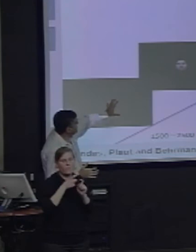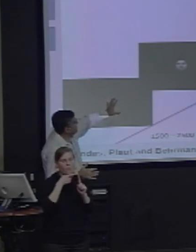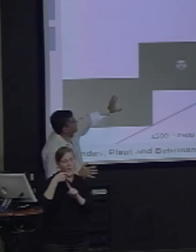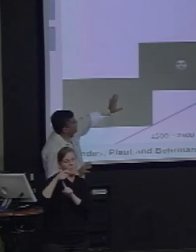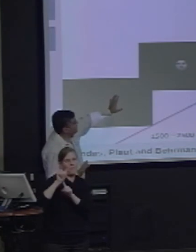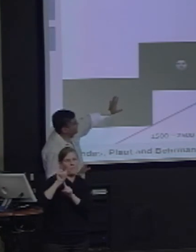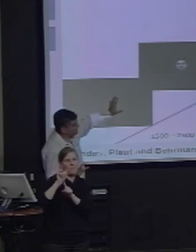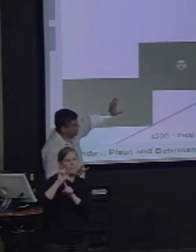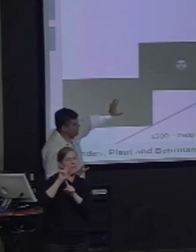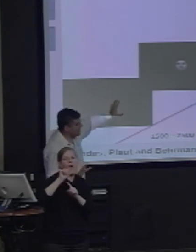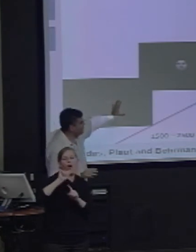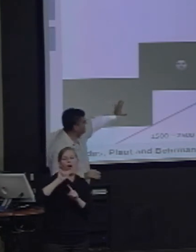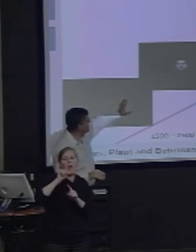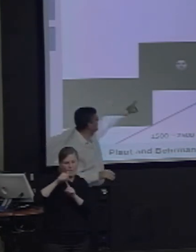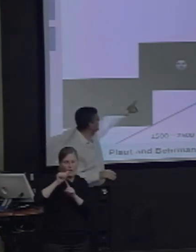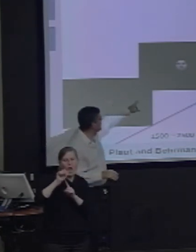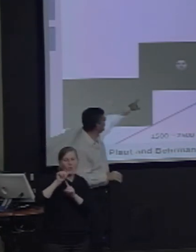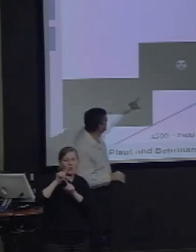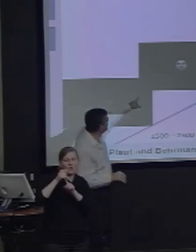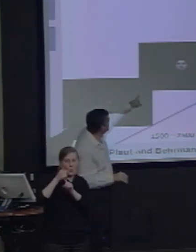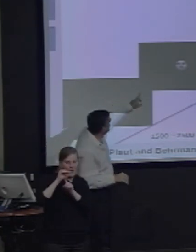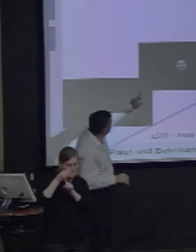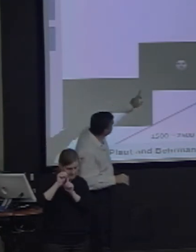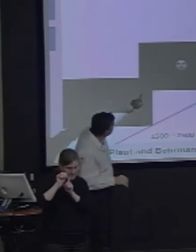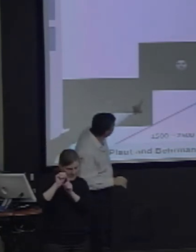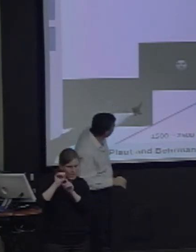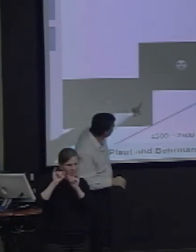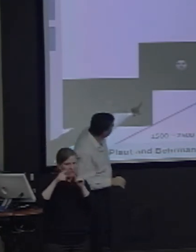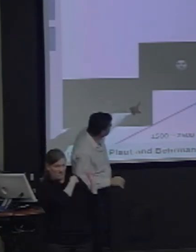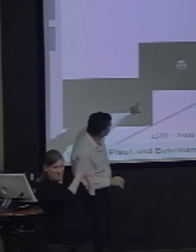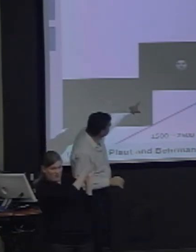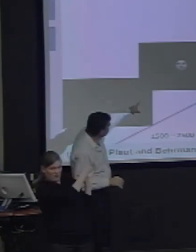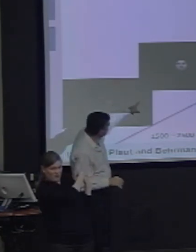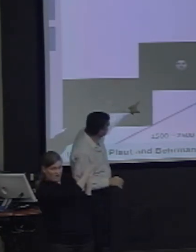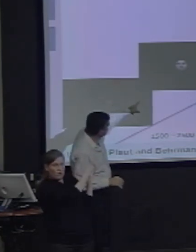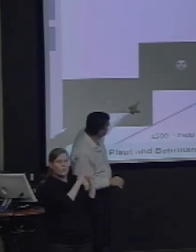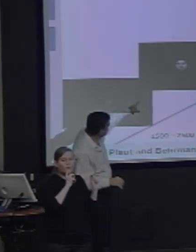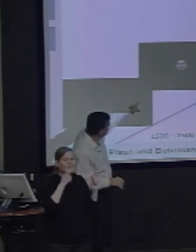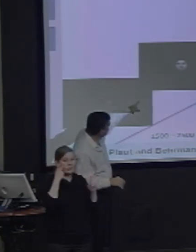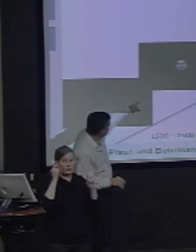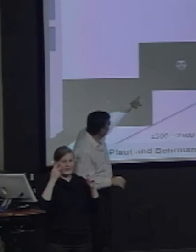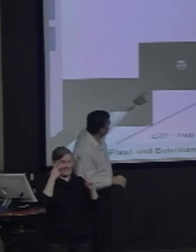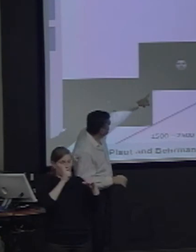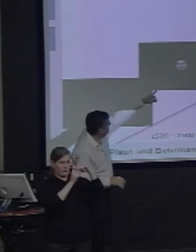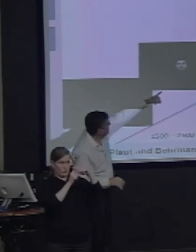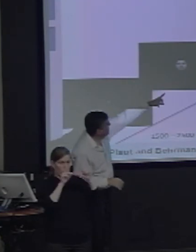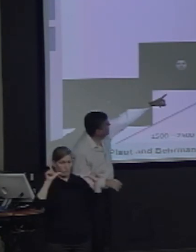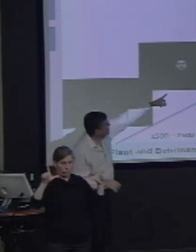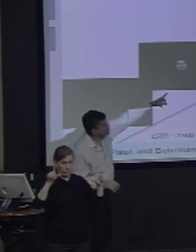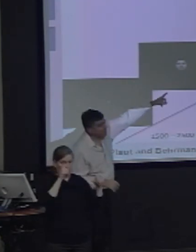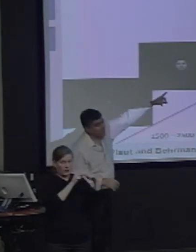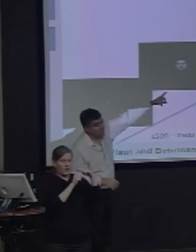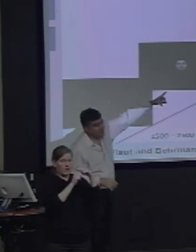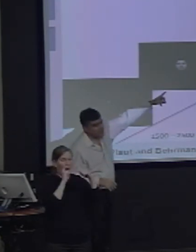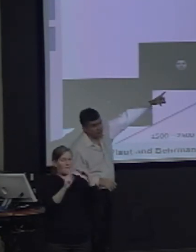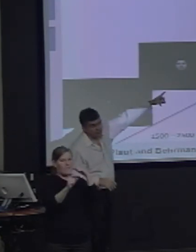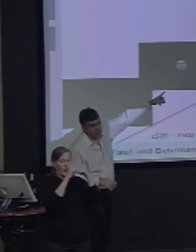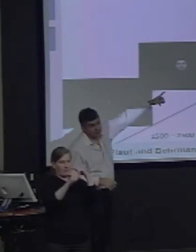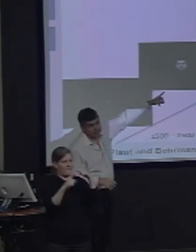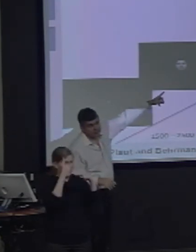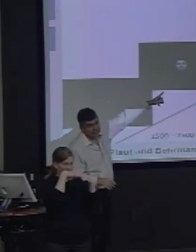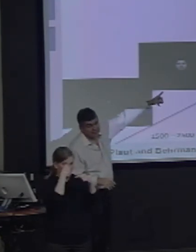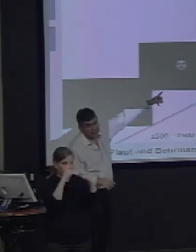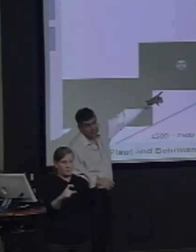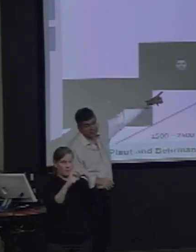In this paradigm, although the same basic finding holds, we present a face centrally, and then later do a match